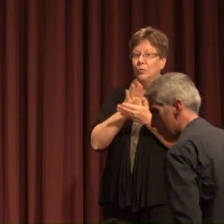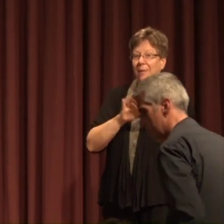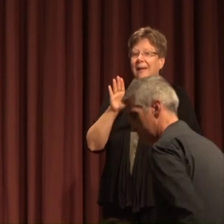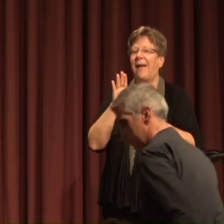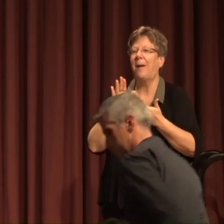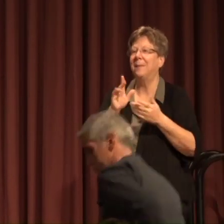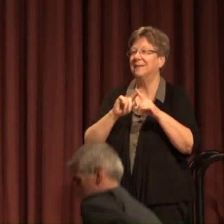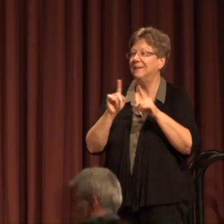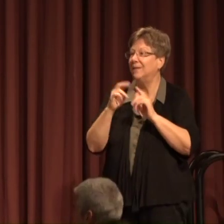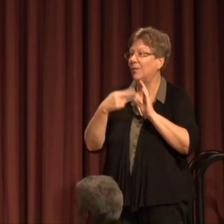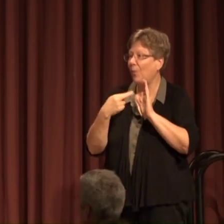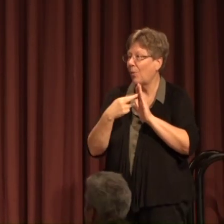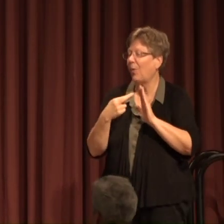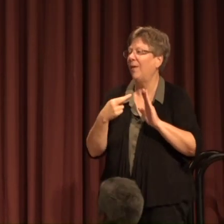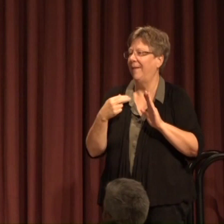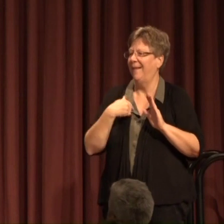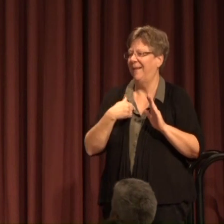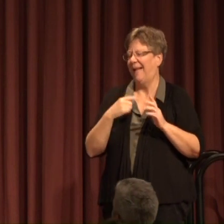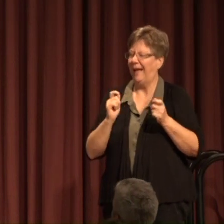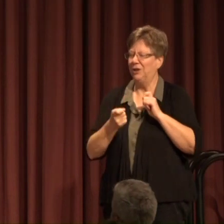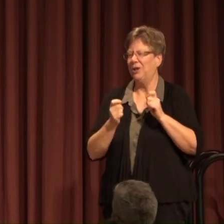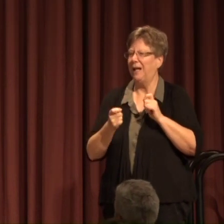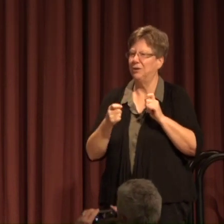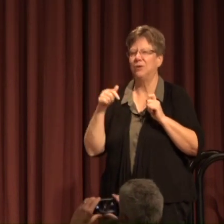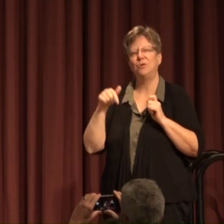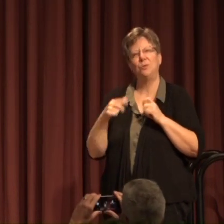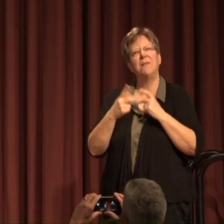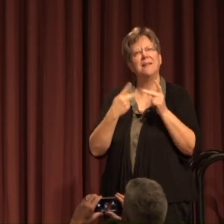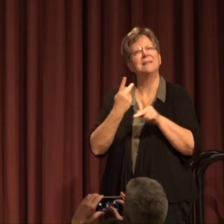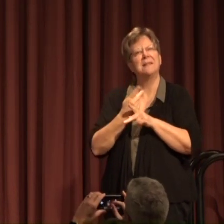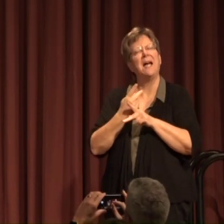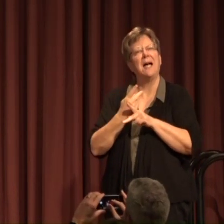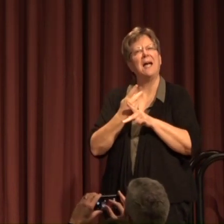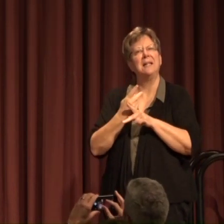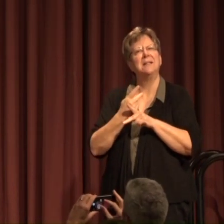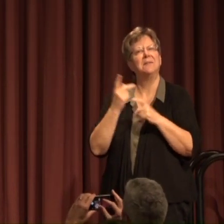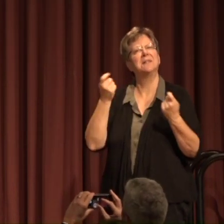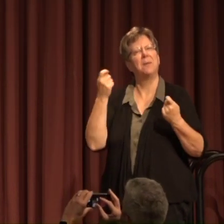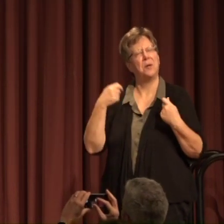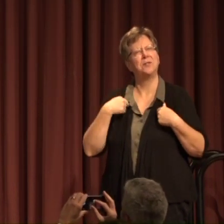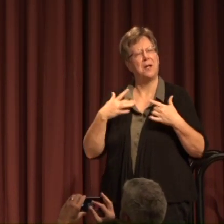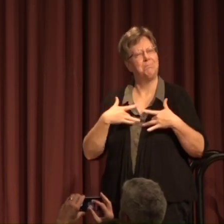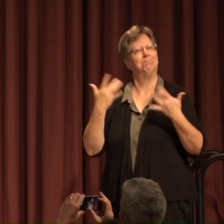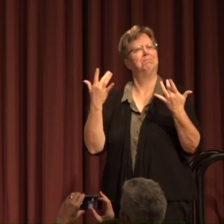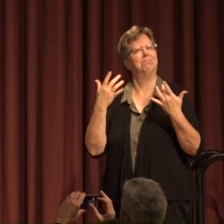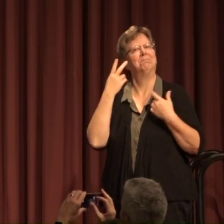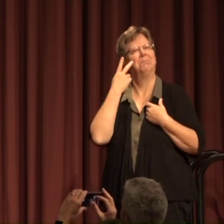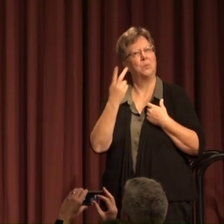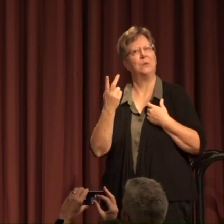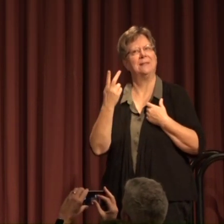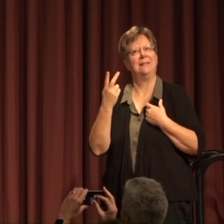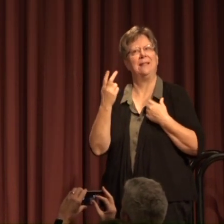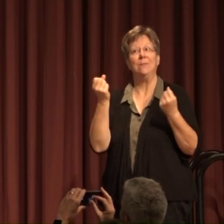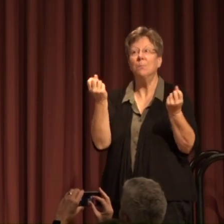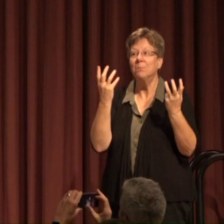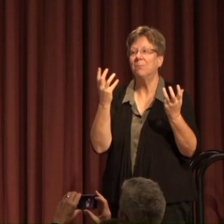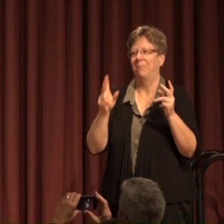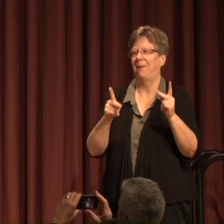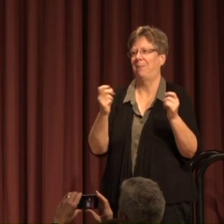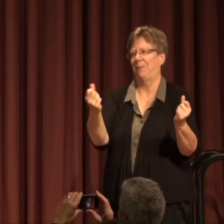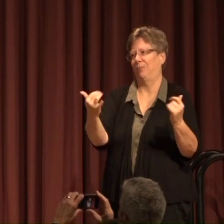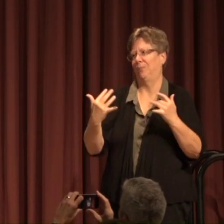I changed it to this venue and I'm delighted to see it here and see so many of you